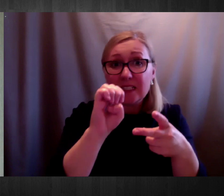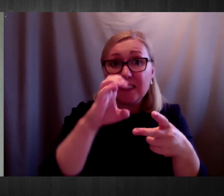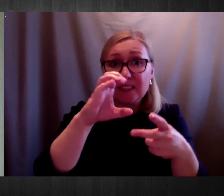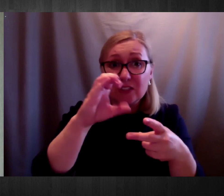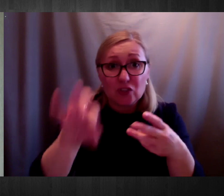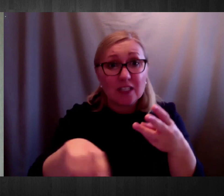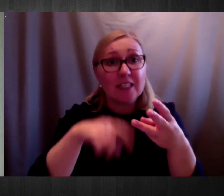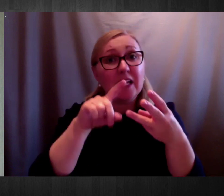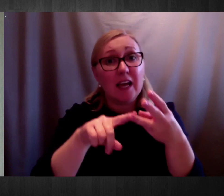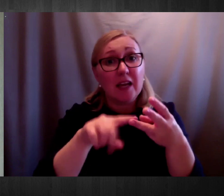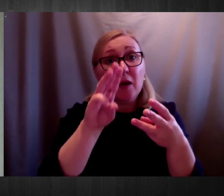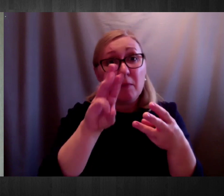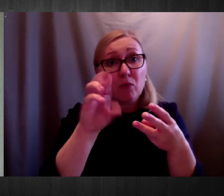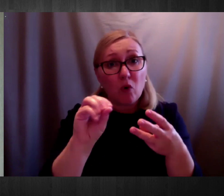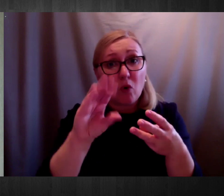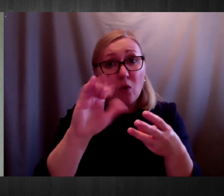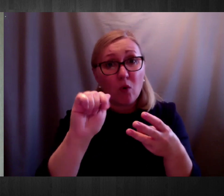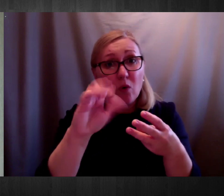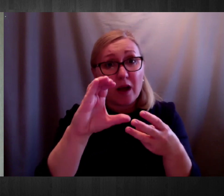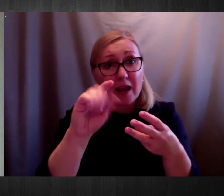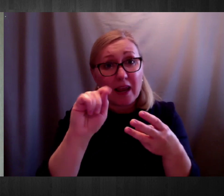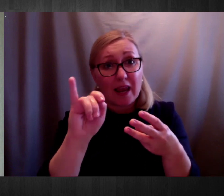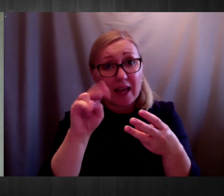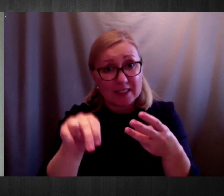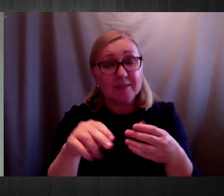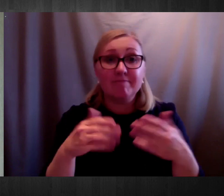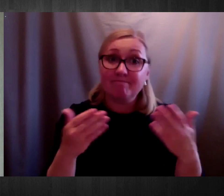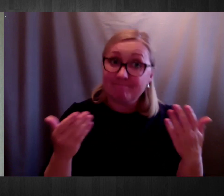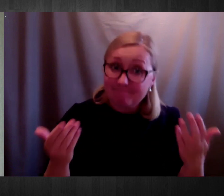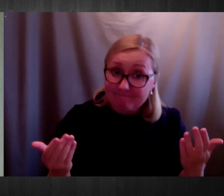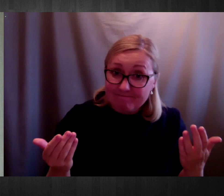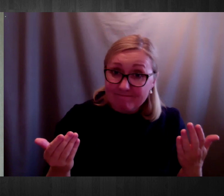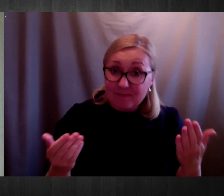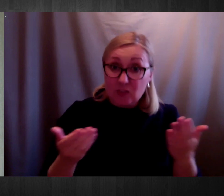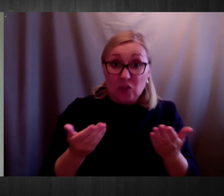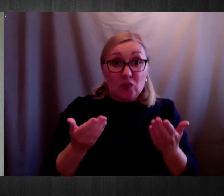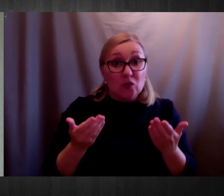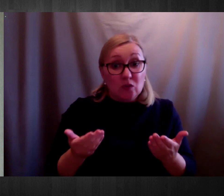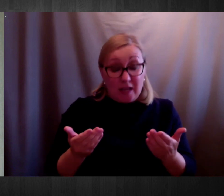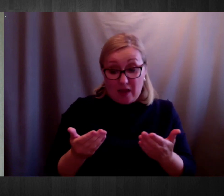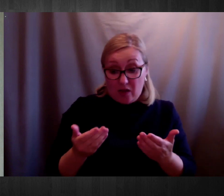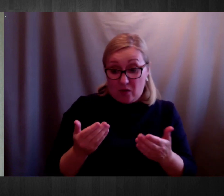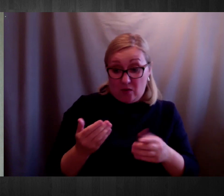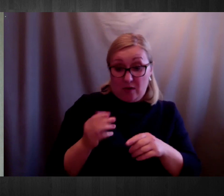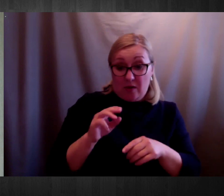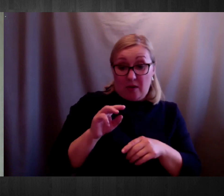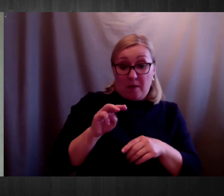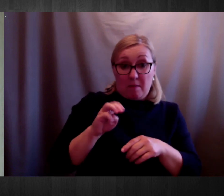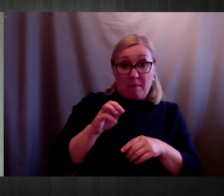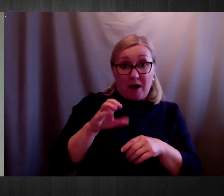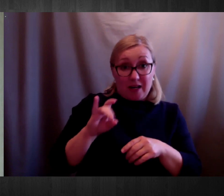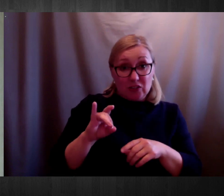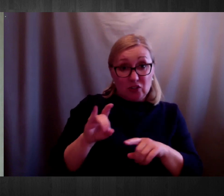Through COVID-19, there has been an increase in the months of February, March and April of Involuntary admissions.